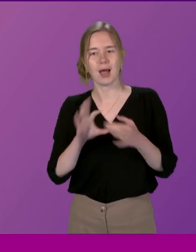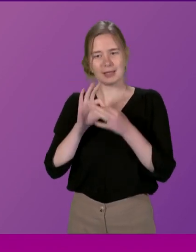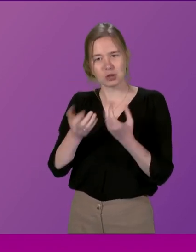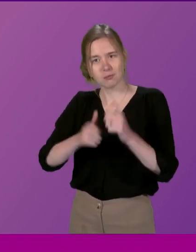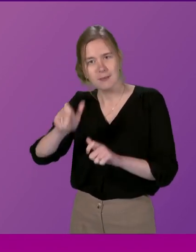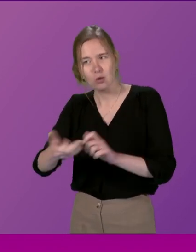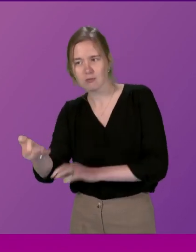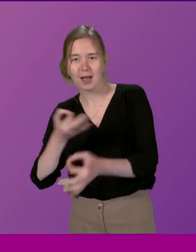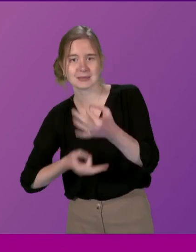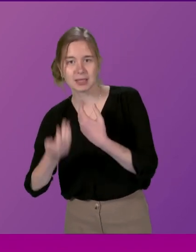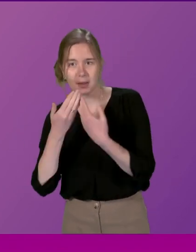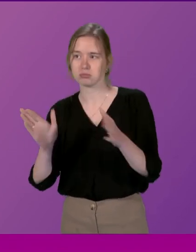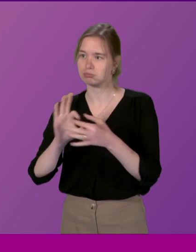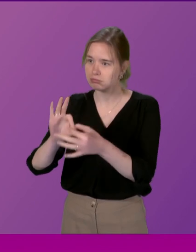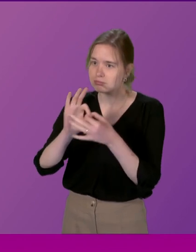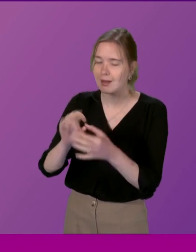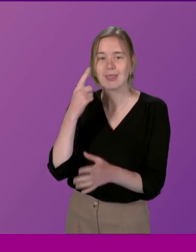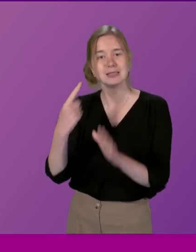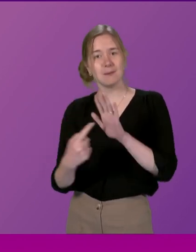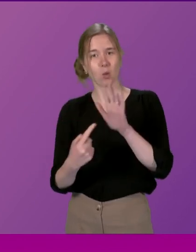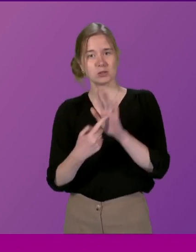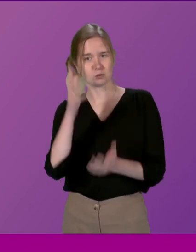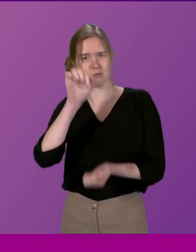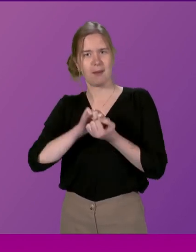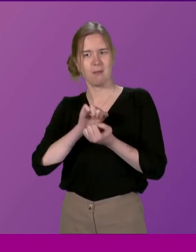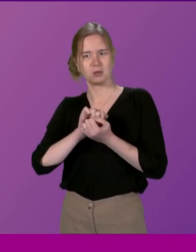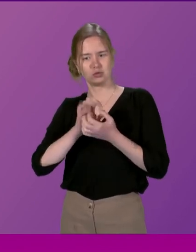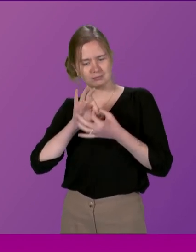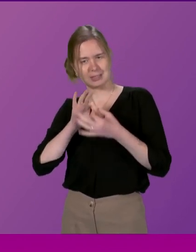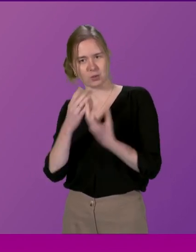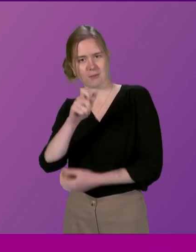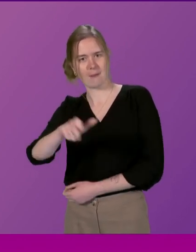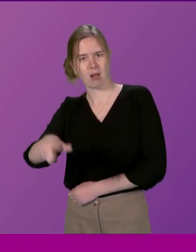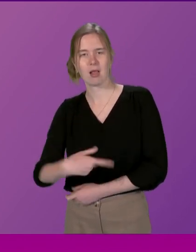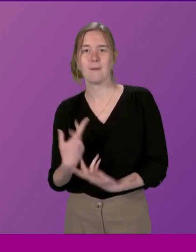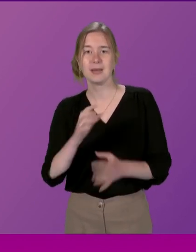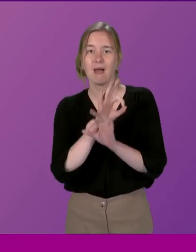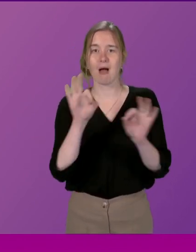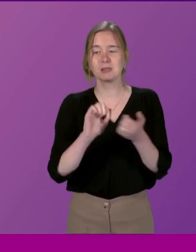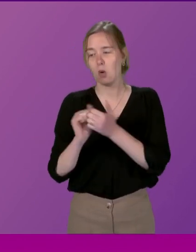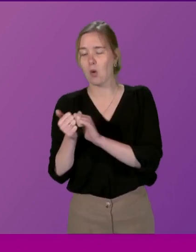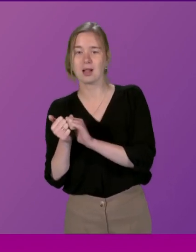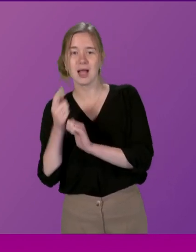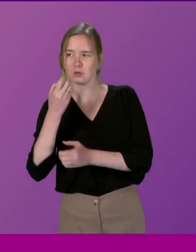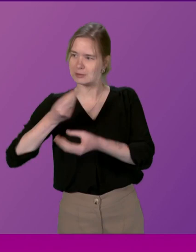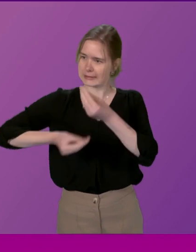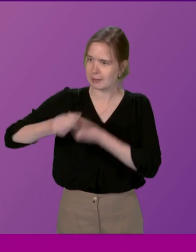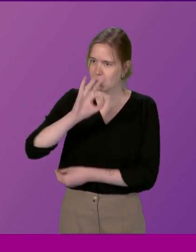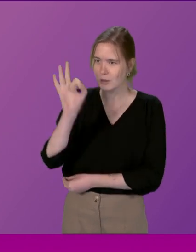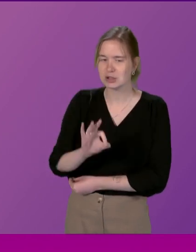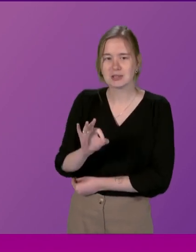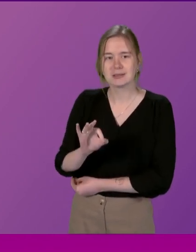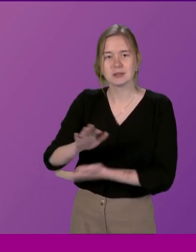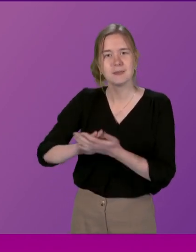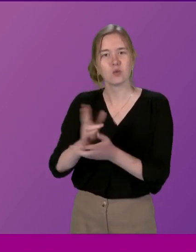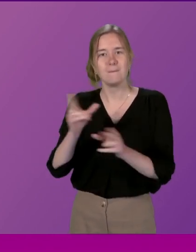who has asked a question And I think it's important that we take that on board I have asked colleagues, you know, can you explain the question so we do